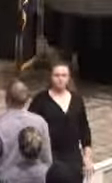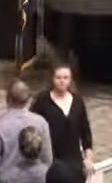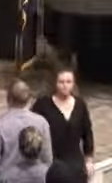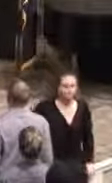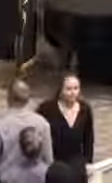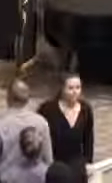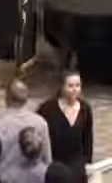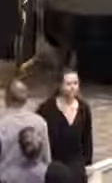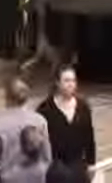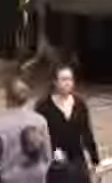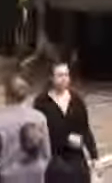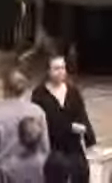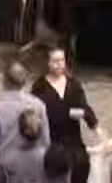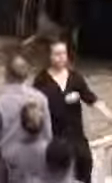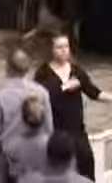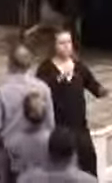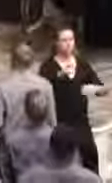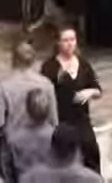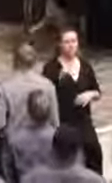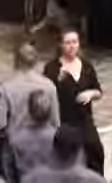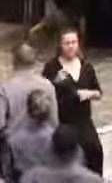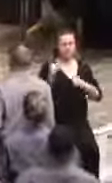Mr. Dillon will now administer the oath.